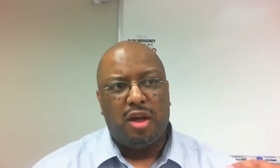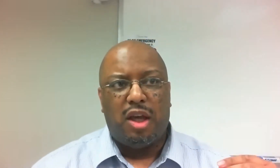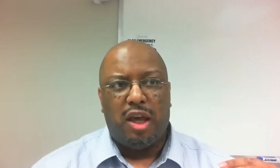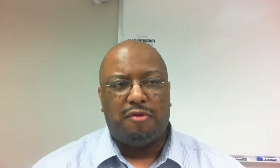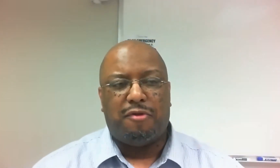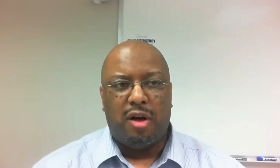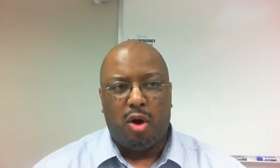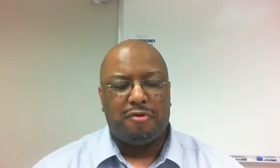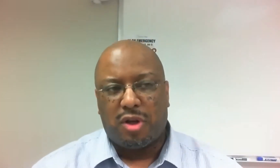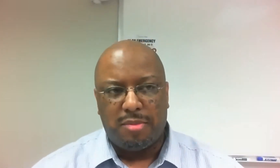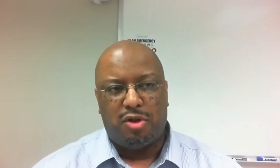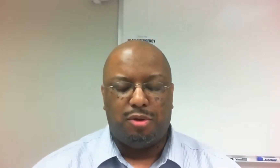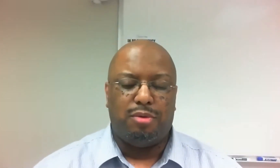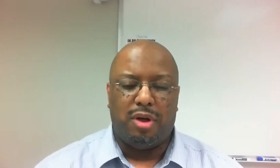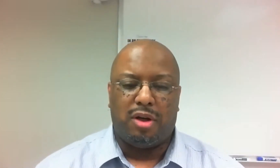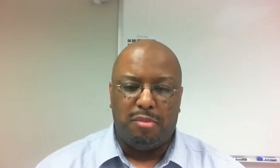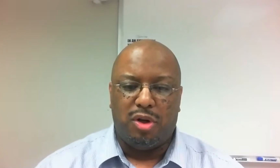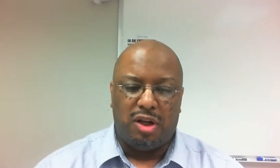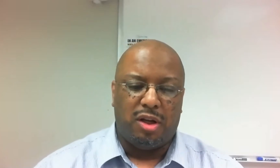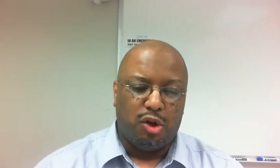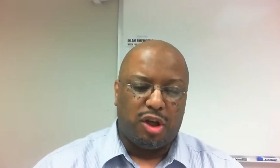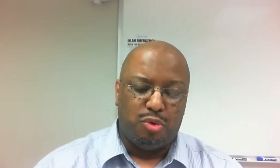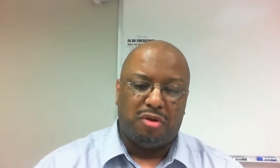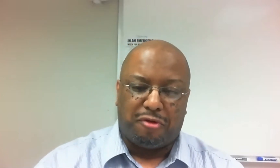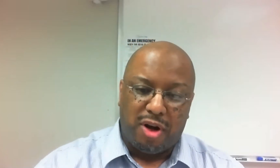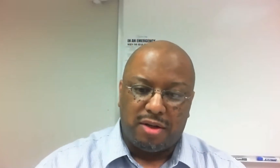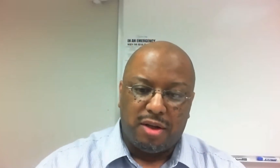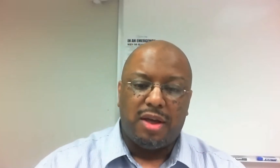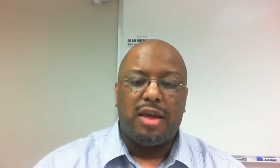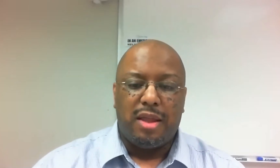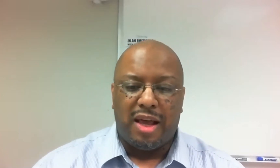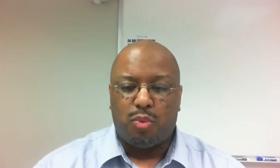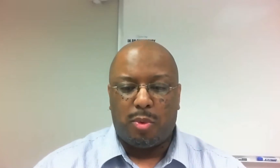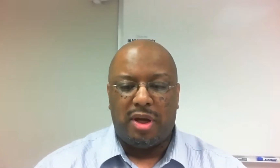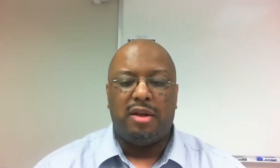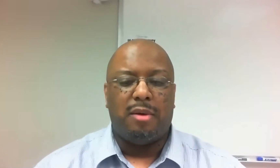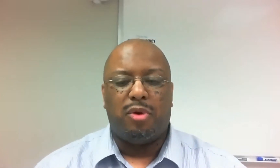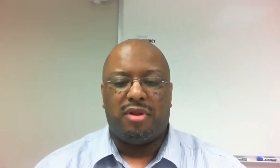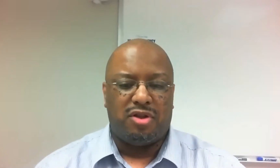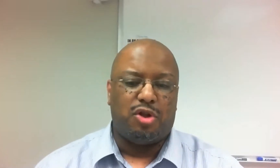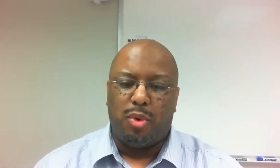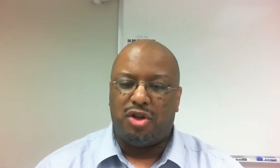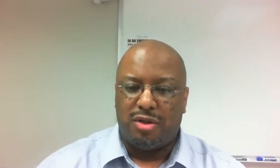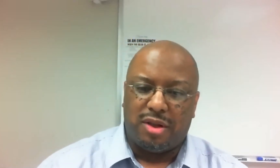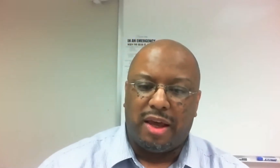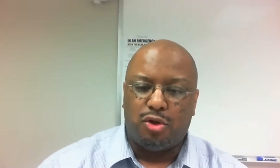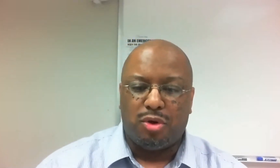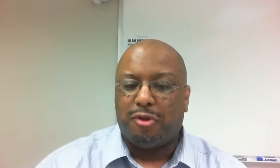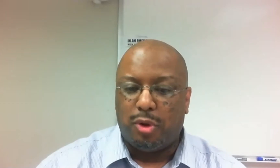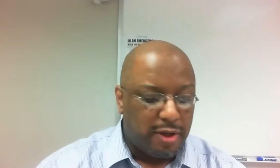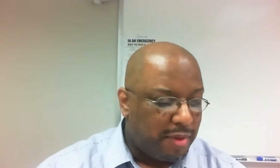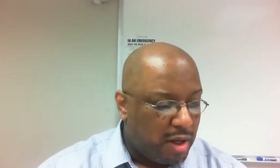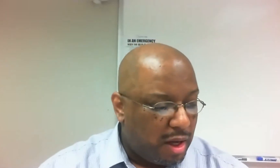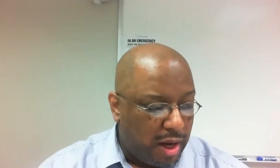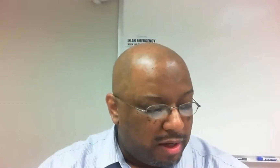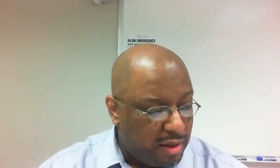if an officer comes into a community looking to confront, that's where we end up with situations like George